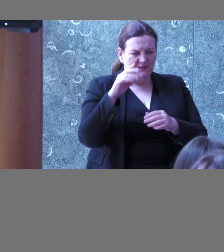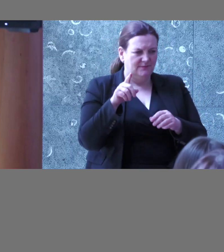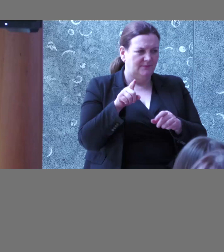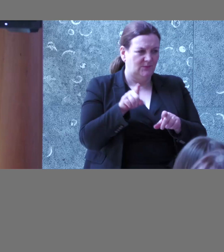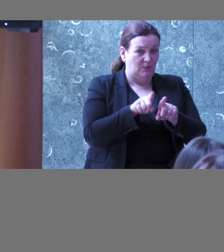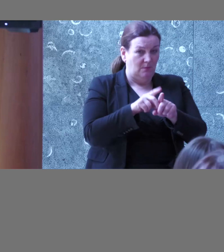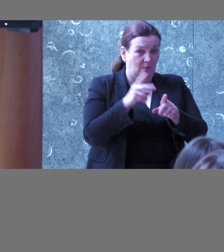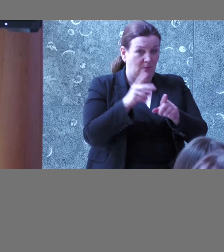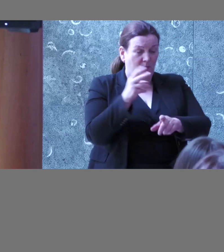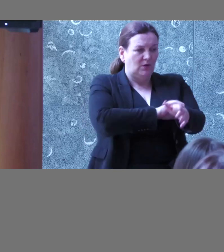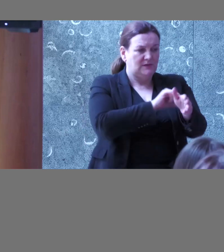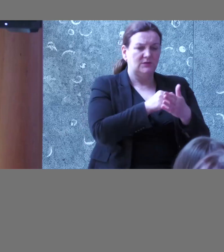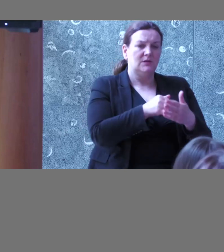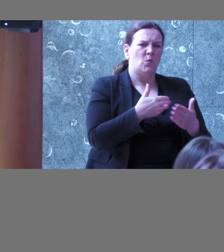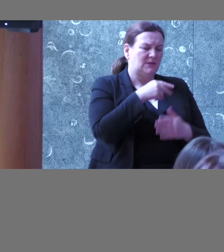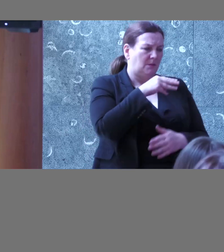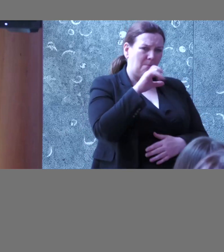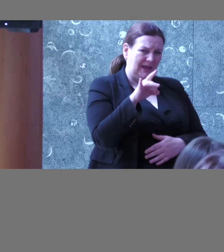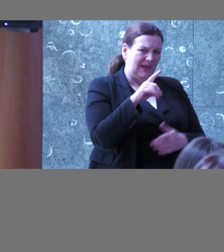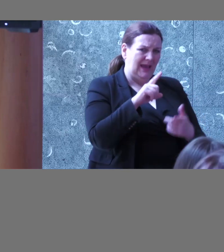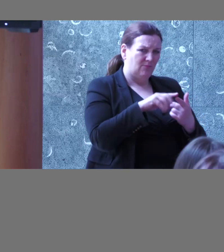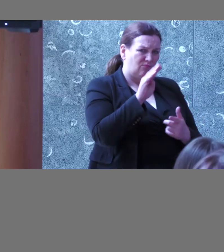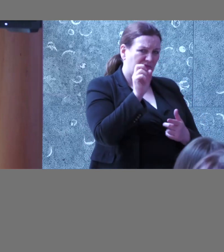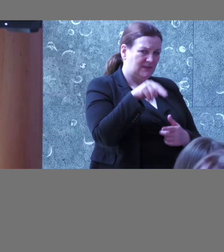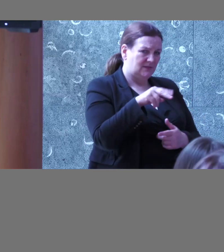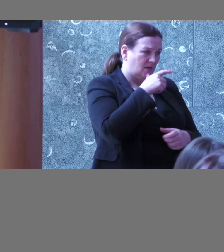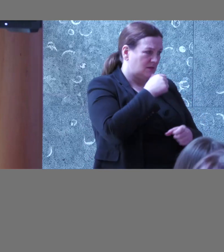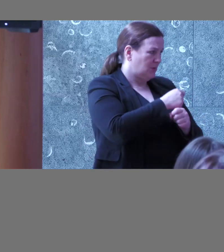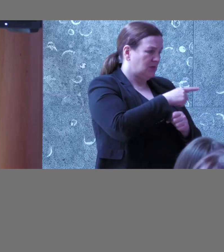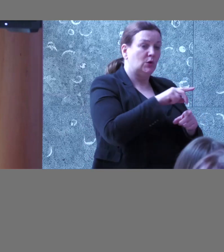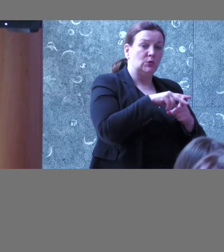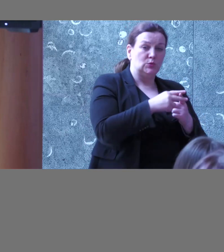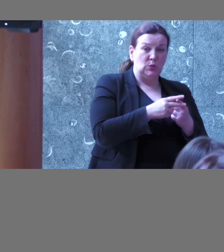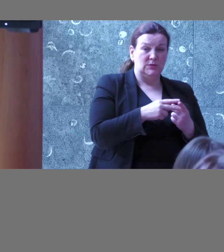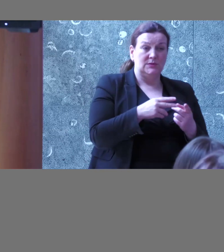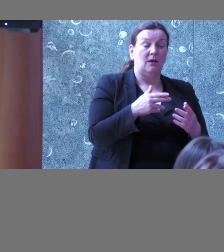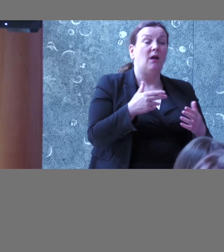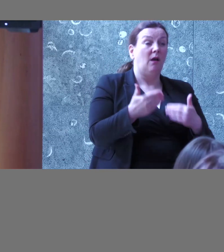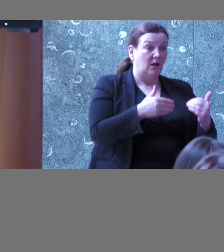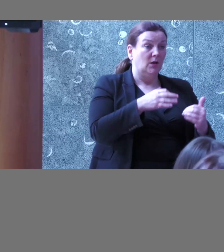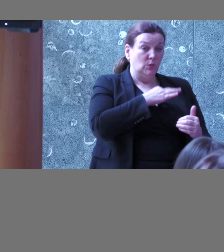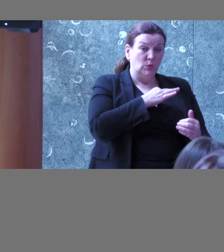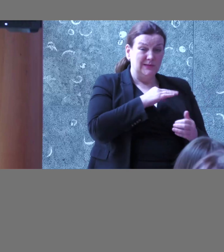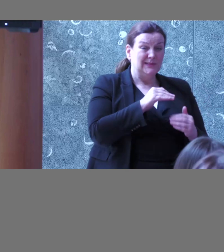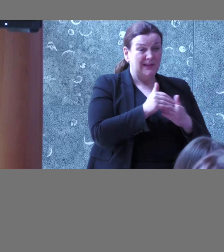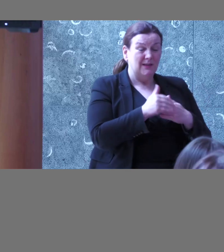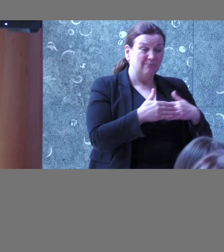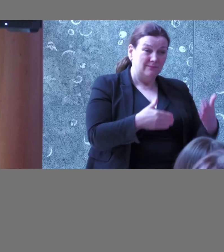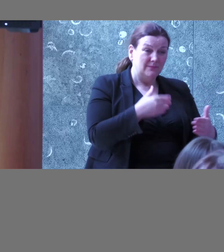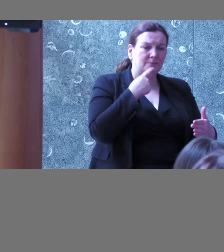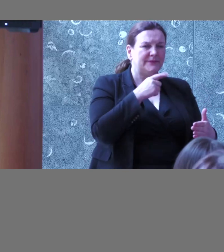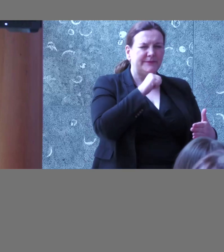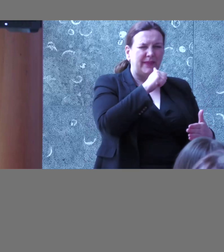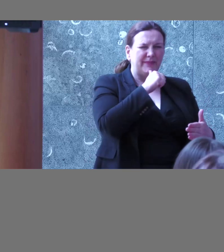what Mick and Brendan talked about around tooling only getting you so far and tools are tools but they're not going to give you the overall